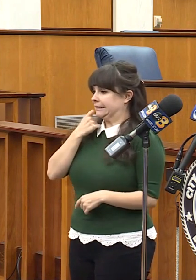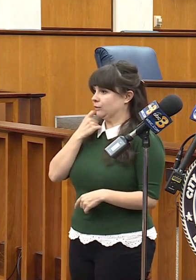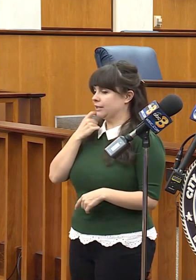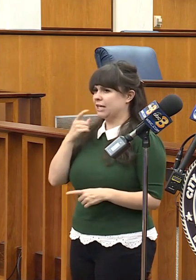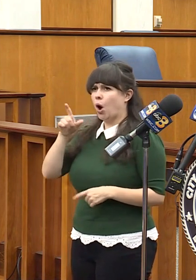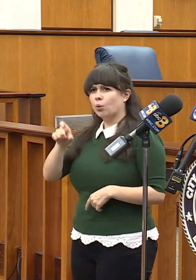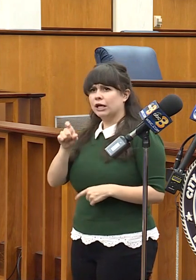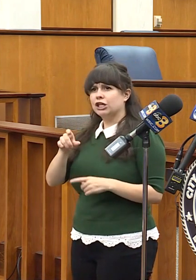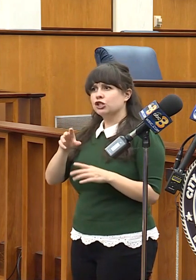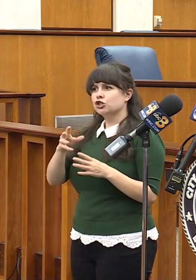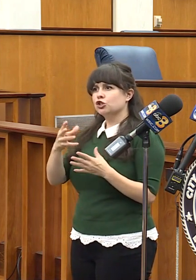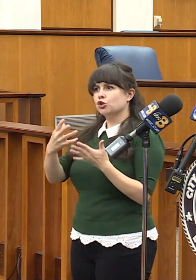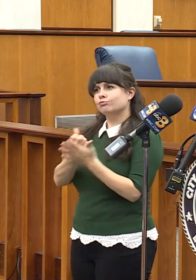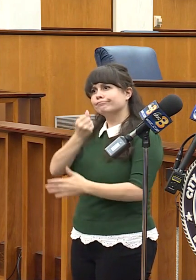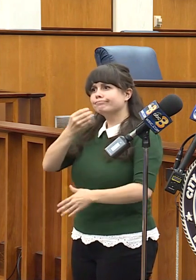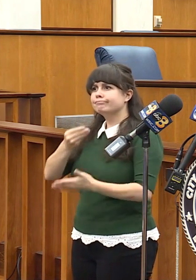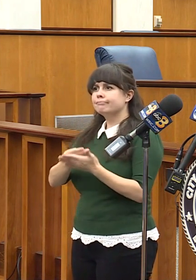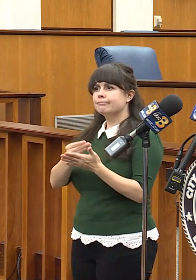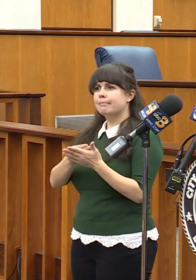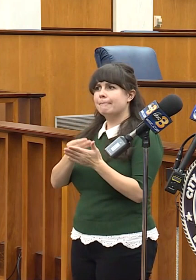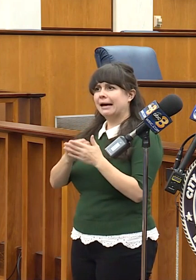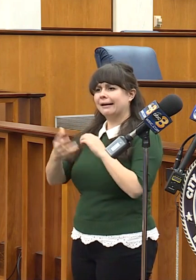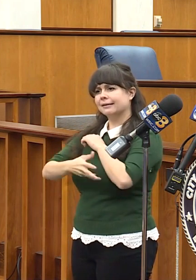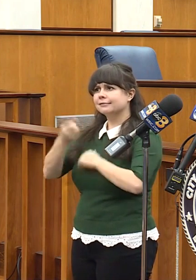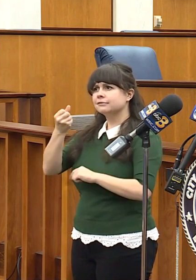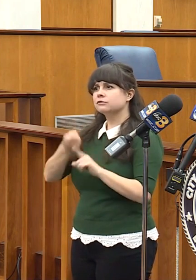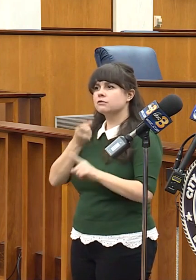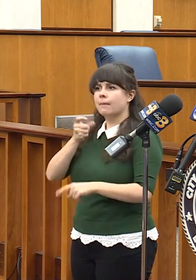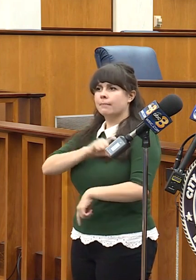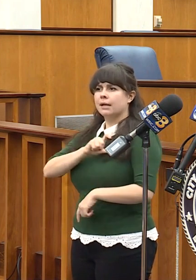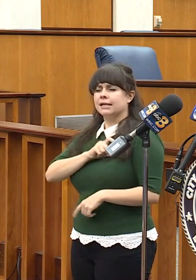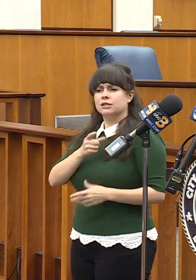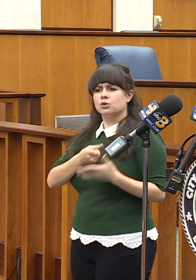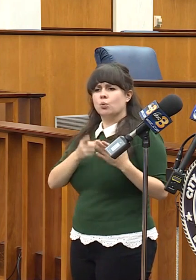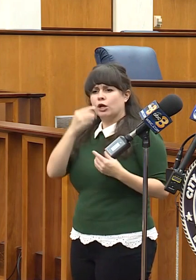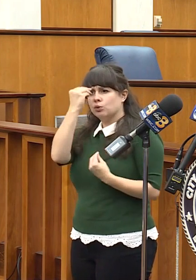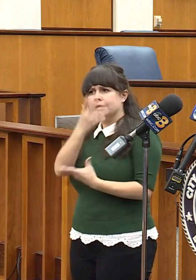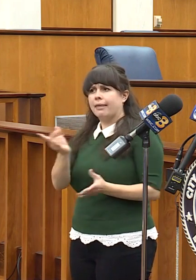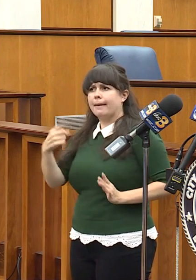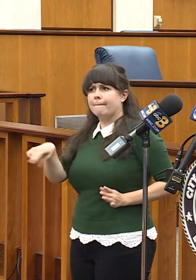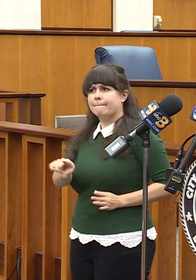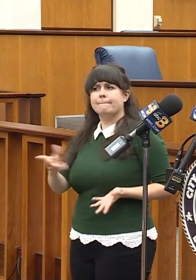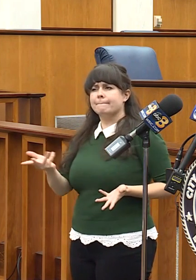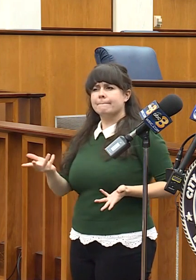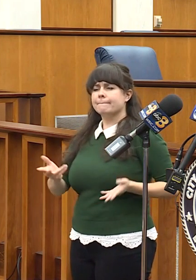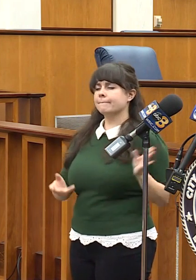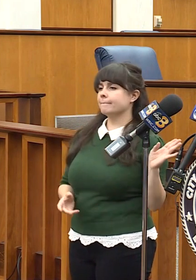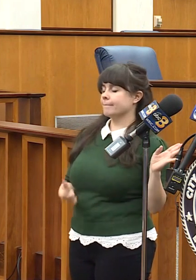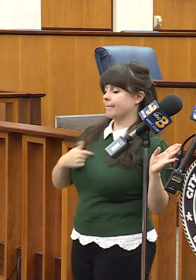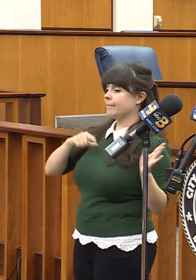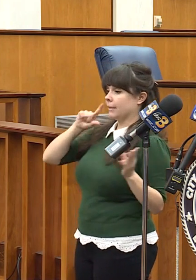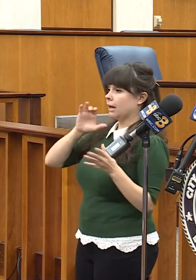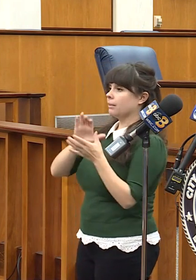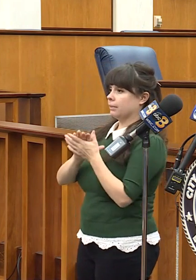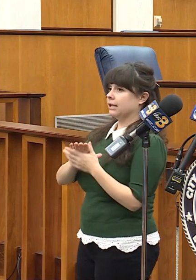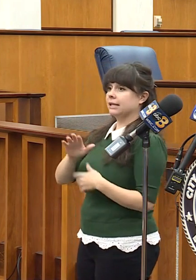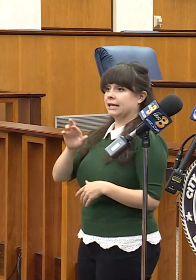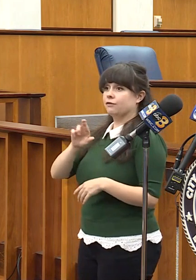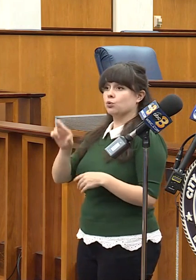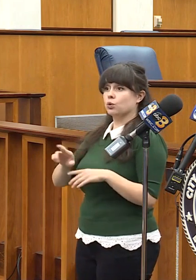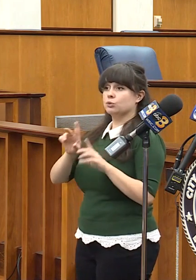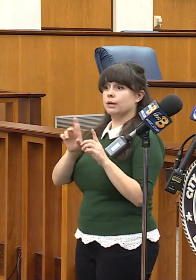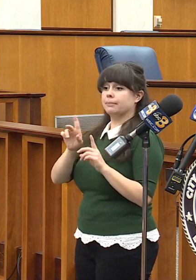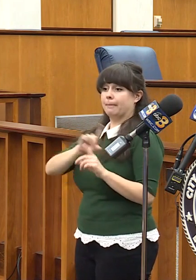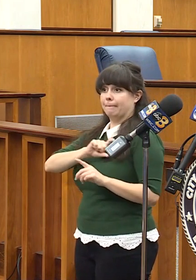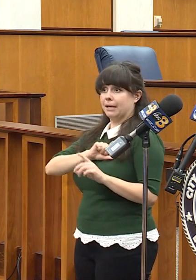police, what's your message to them? Well, I do believe that the rich and police department has the tools to combat this, the